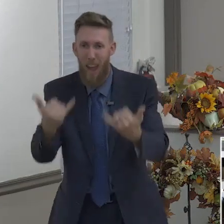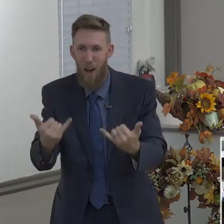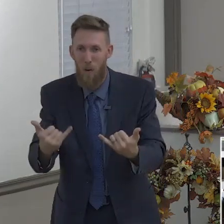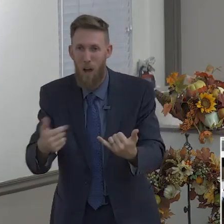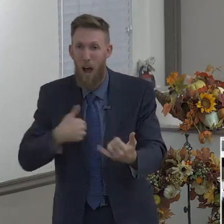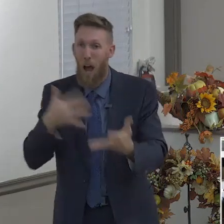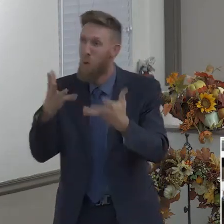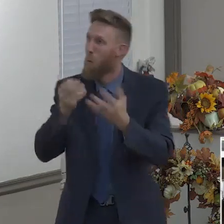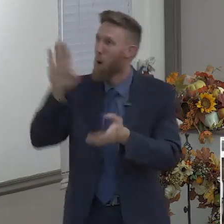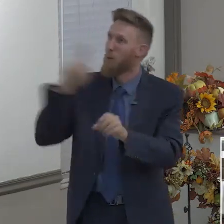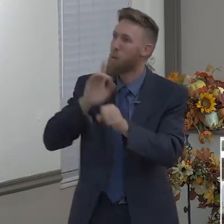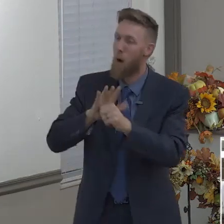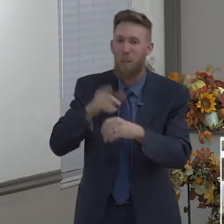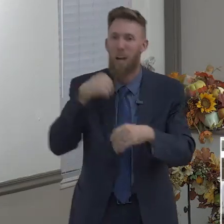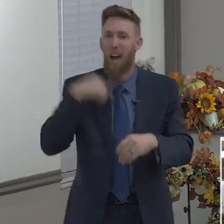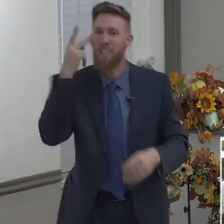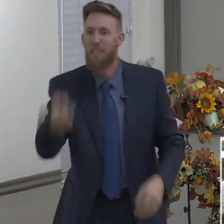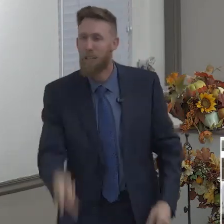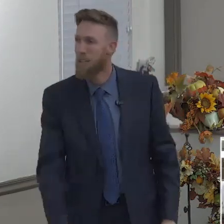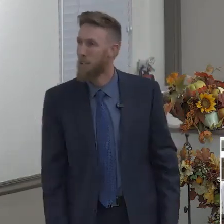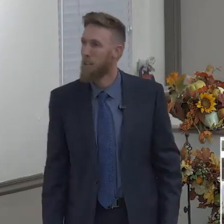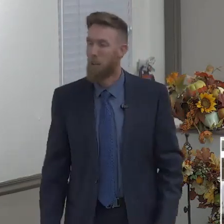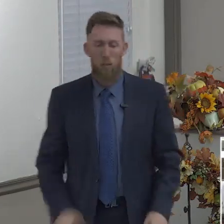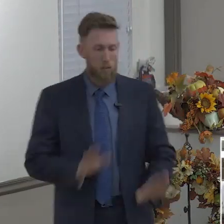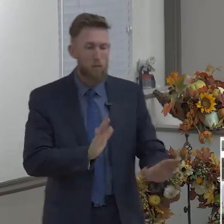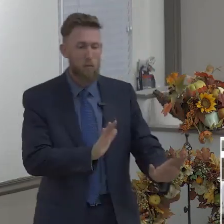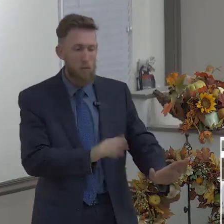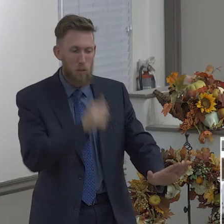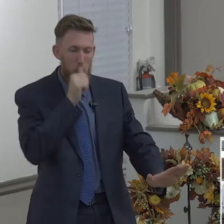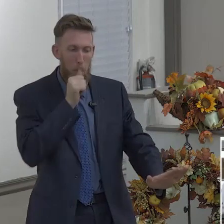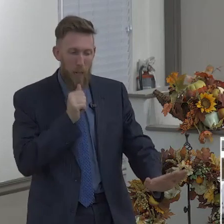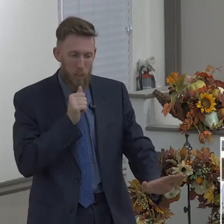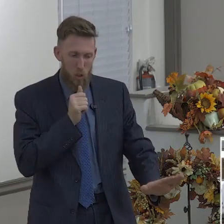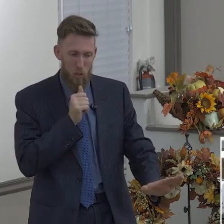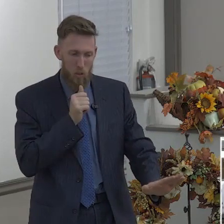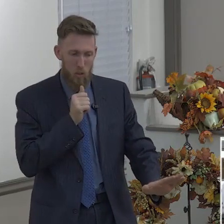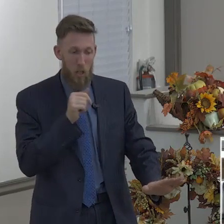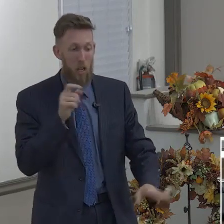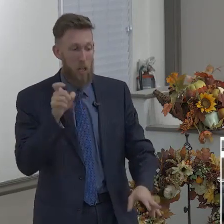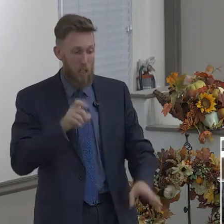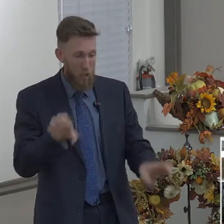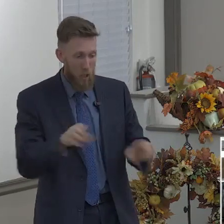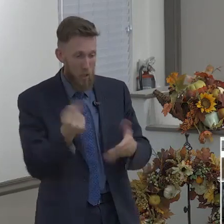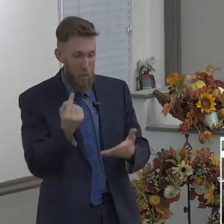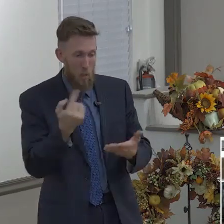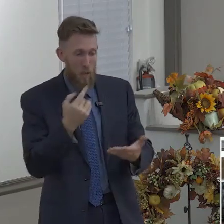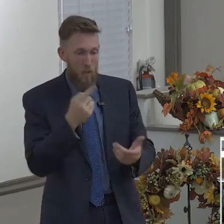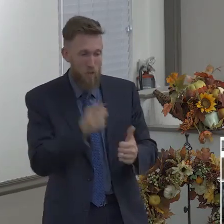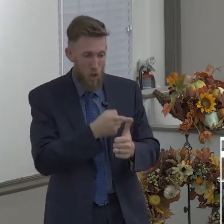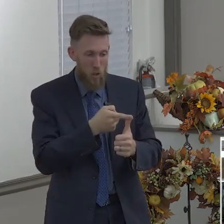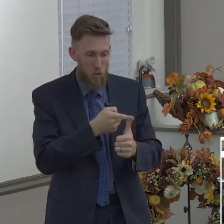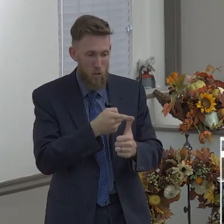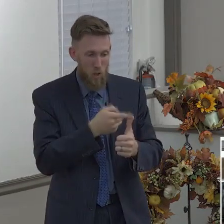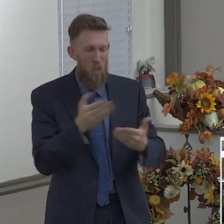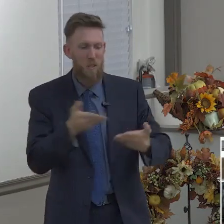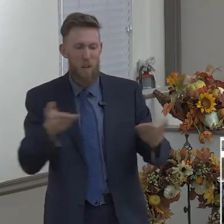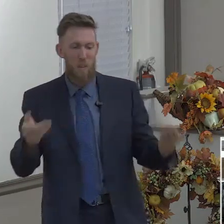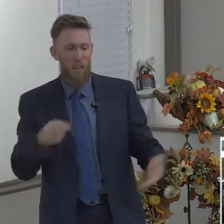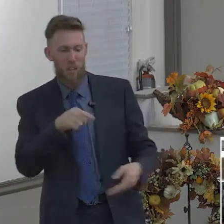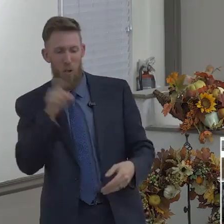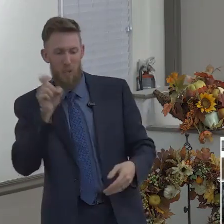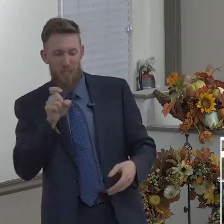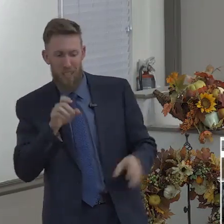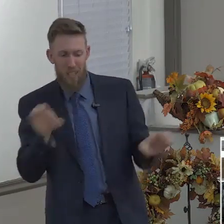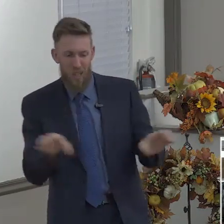But God says, hey, be patient. There's something that you need to do first. There's some things you have to do. You have to follow the steps of God.